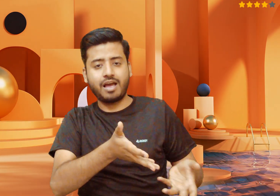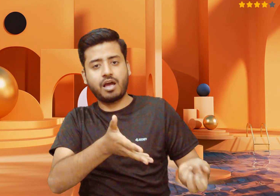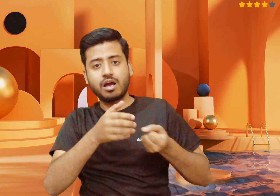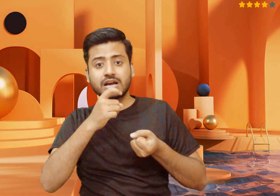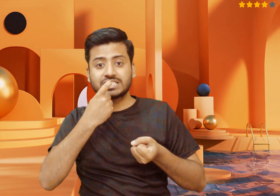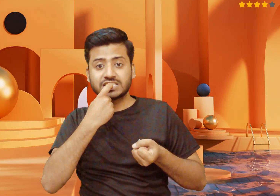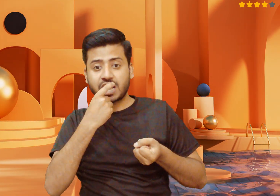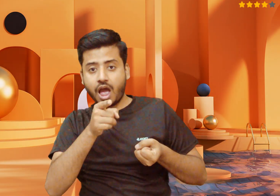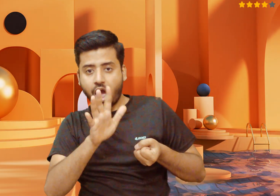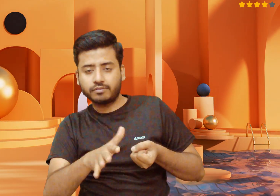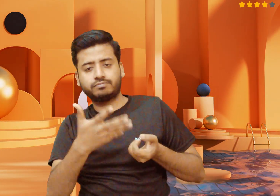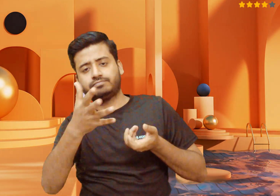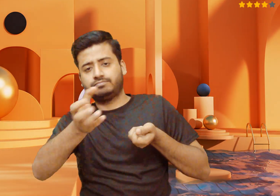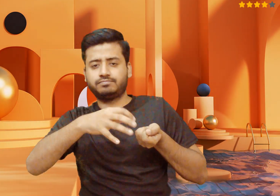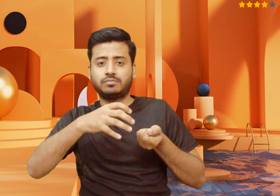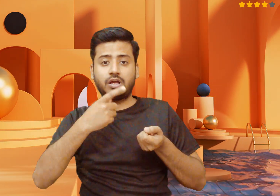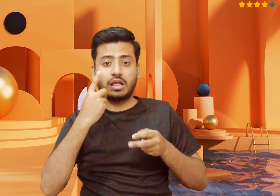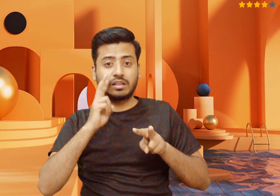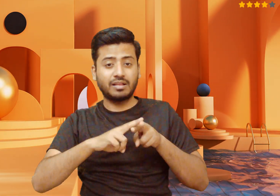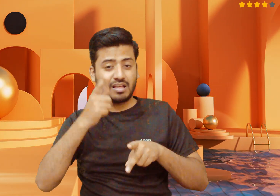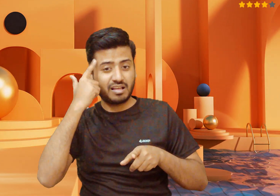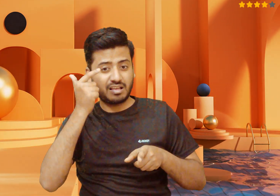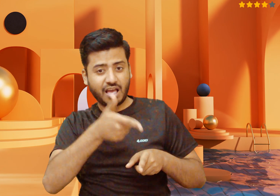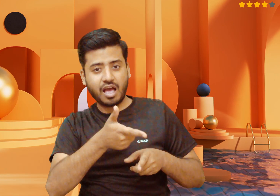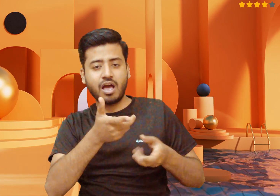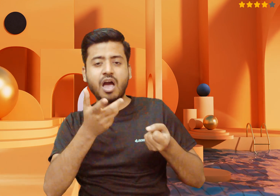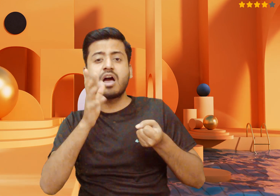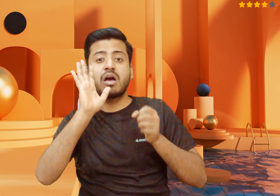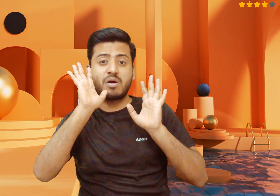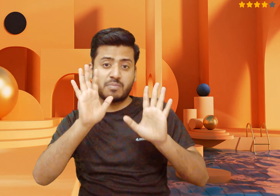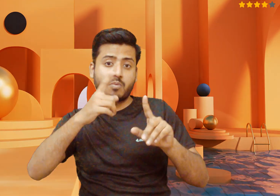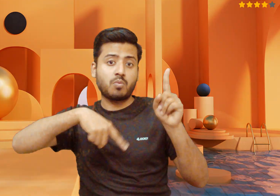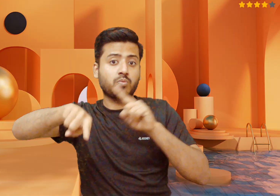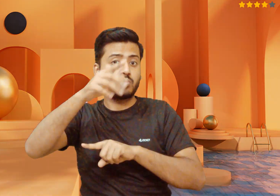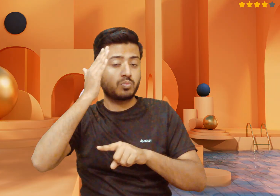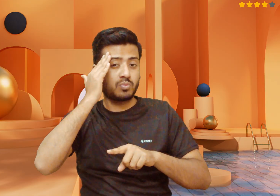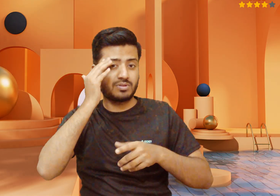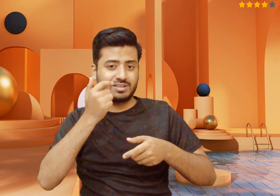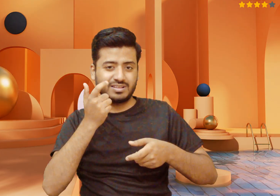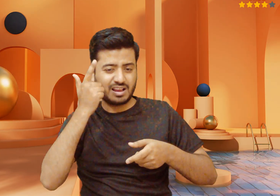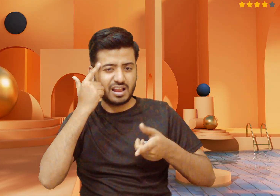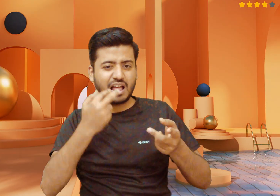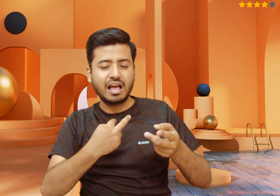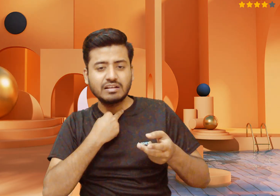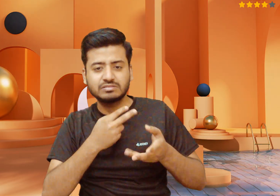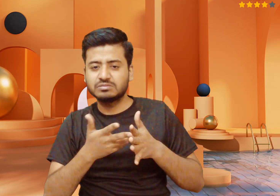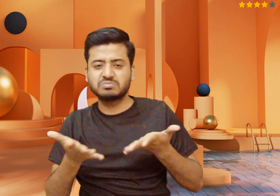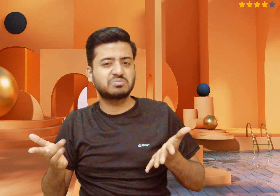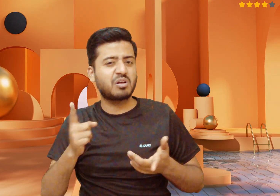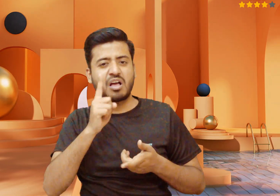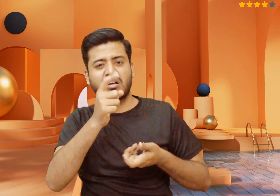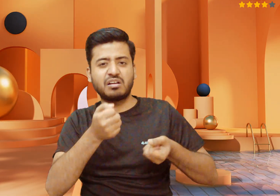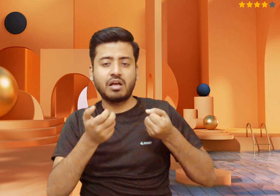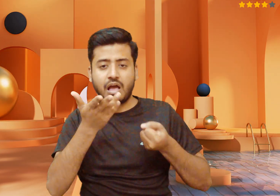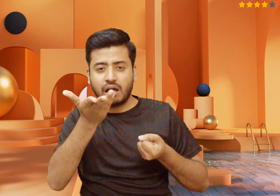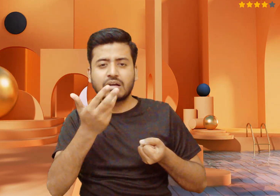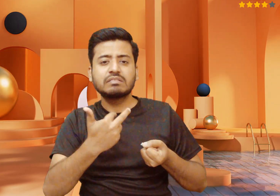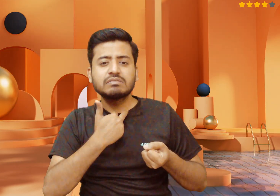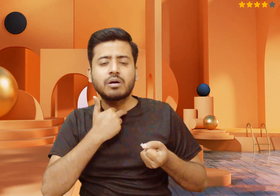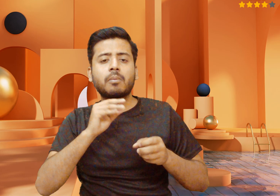air pollution. Marine litter. Plastic bags are a major component of marine debris, polluting oceans, and harming marine